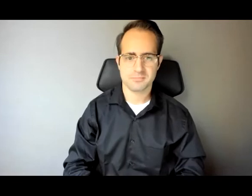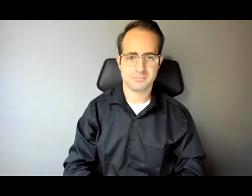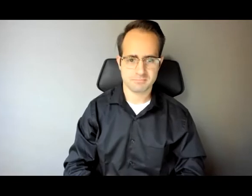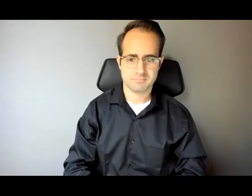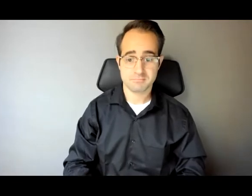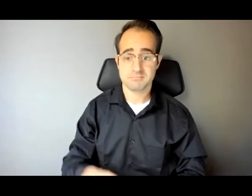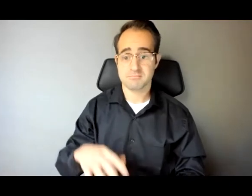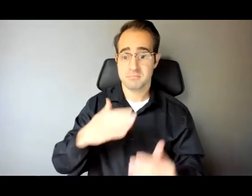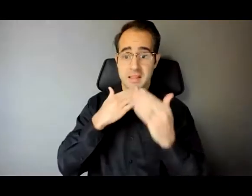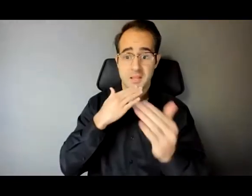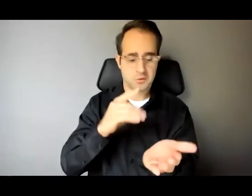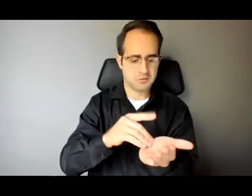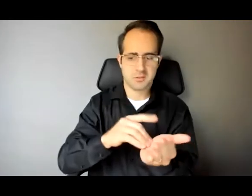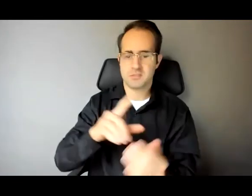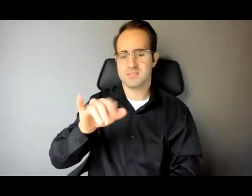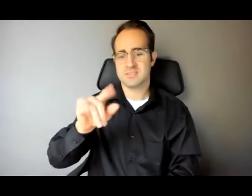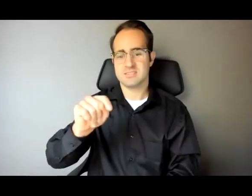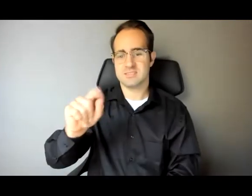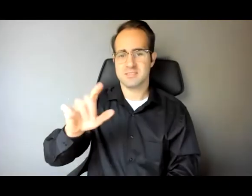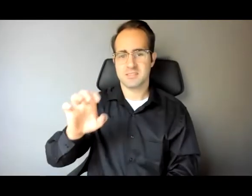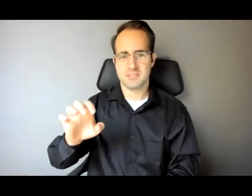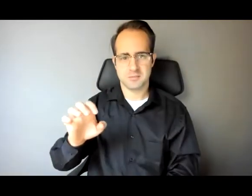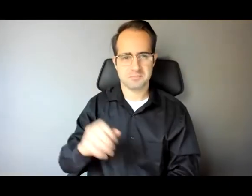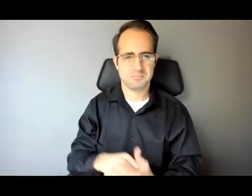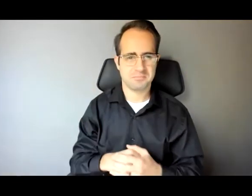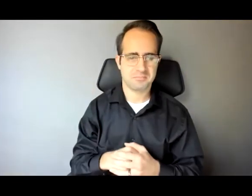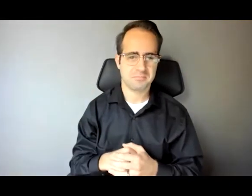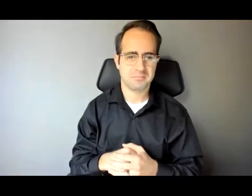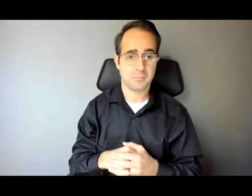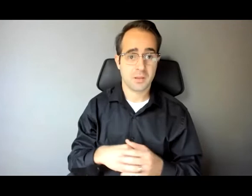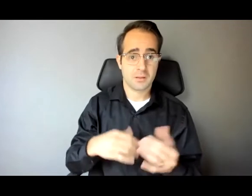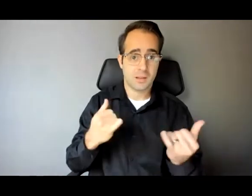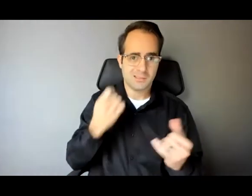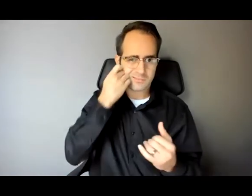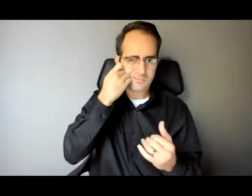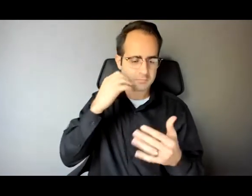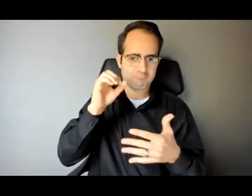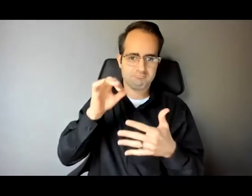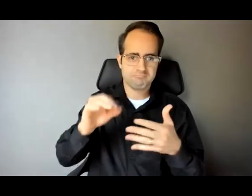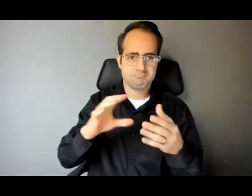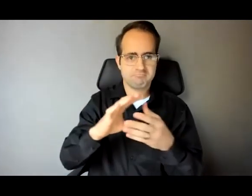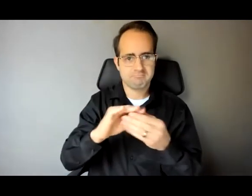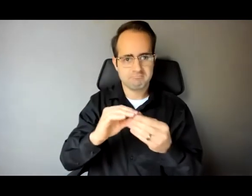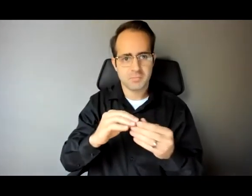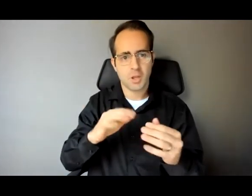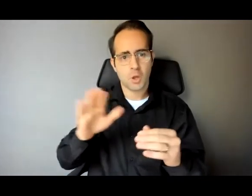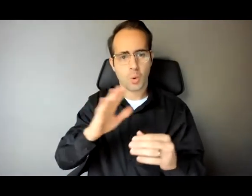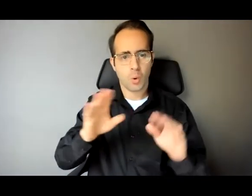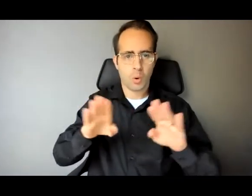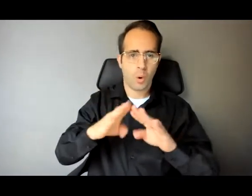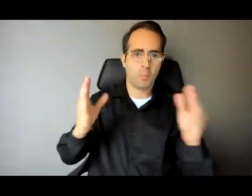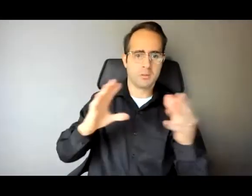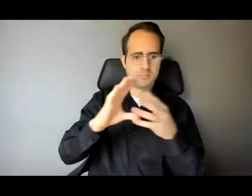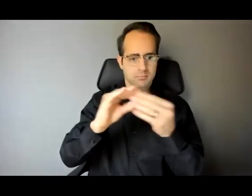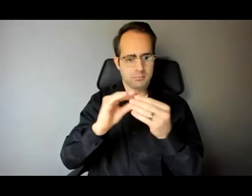Thank you, Dr. Little. And with now that being covered with your thoughtful opening remarks and